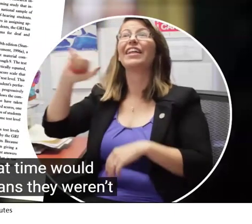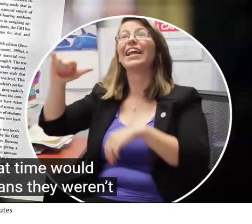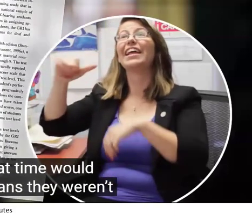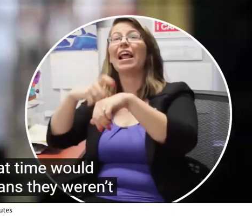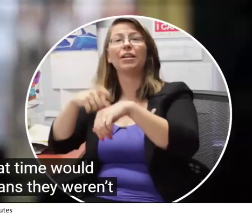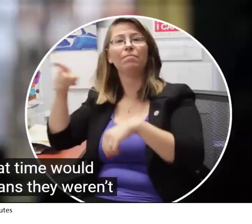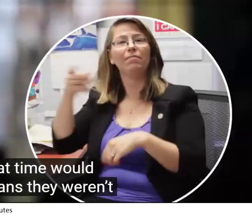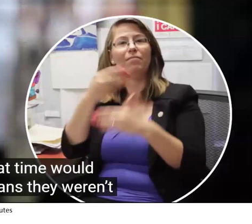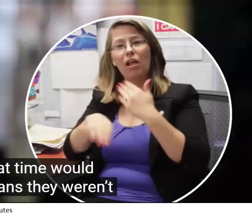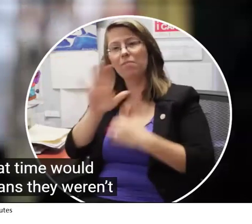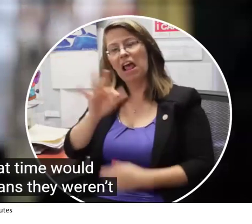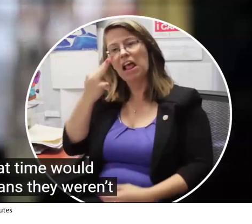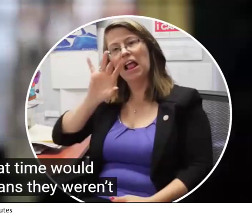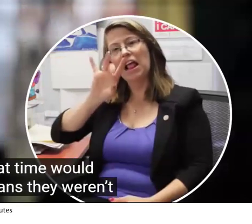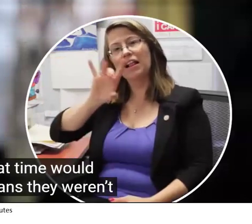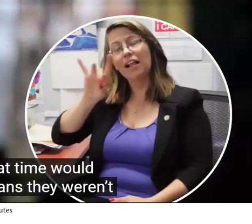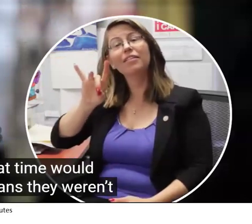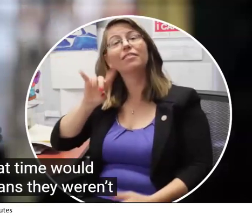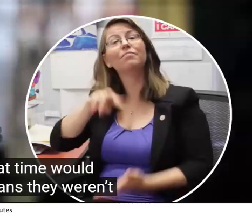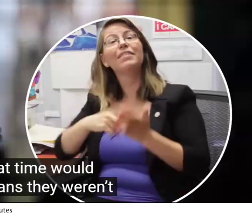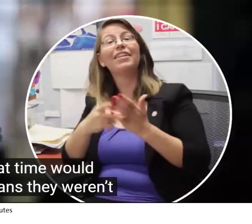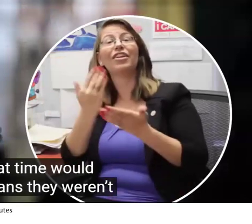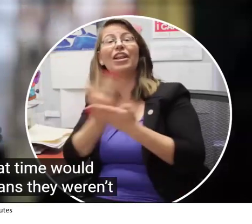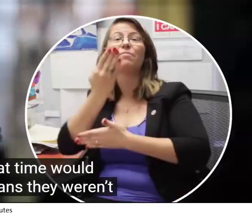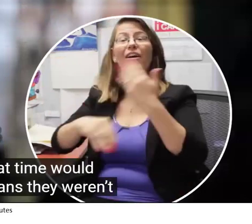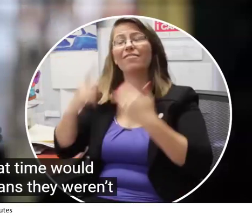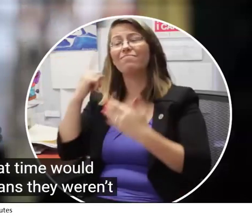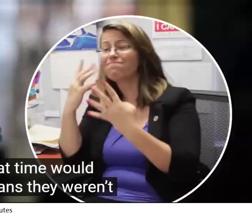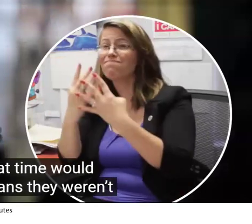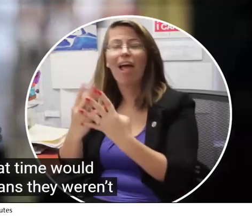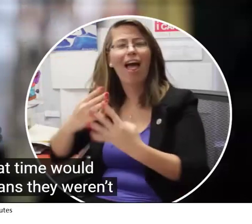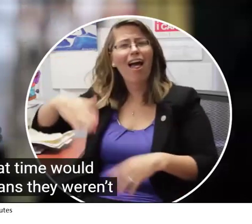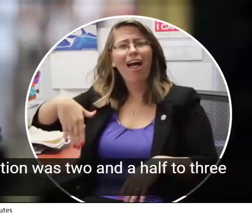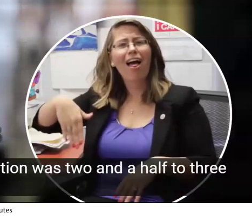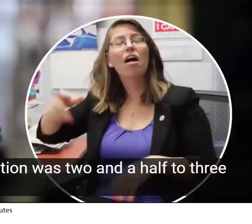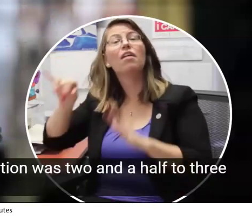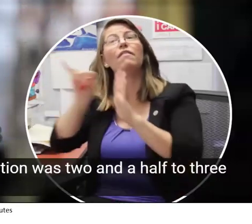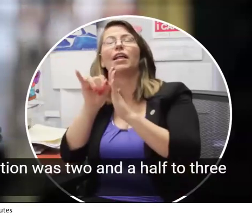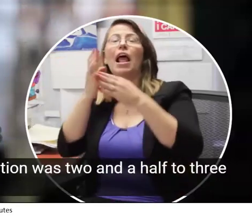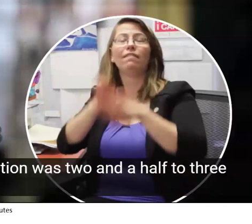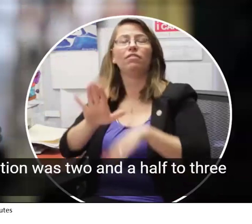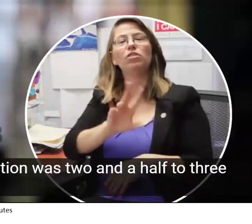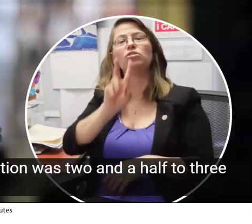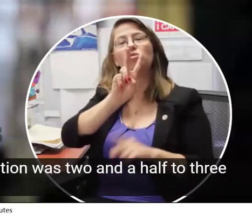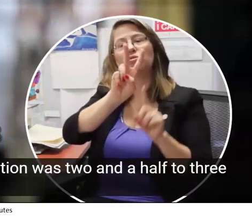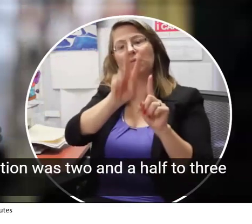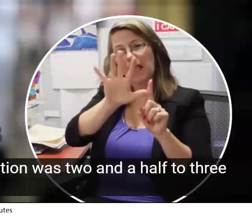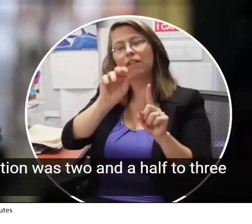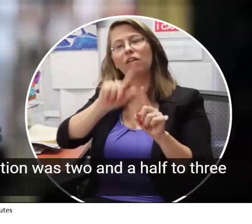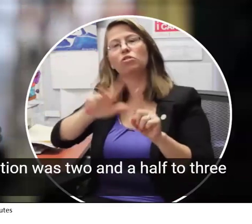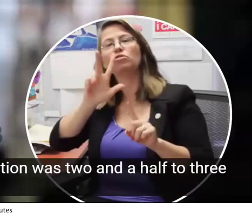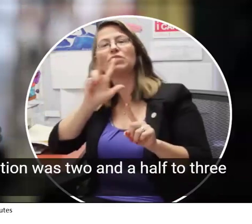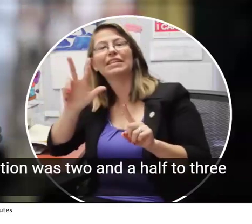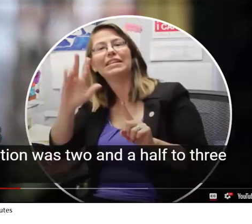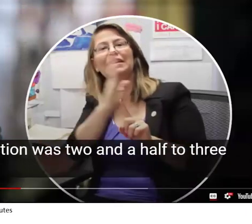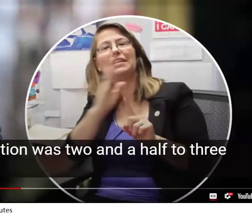of the high school students at that time would have been born in 1988. This means they weren't being scanned at birth. The average age